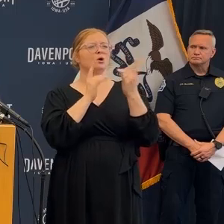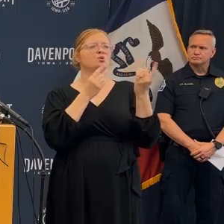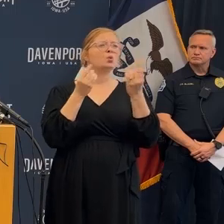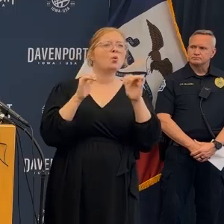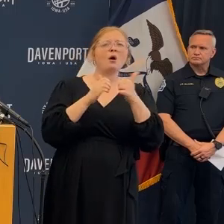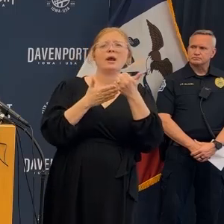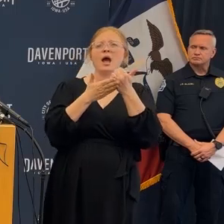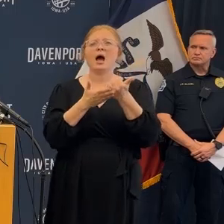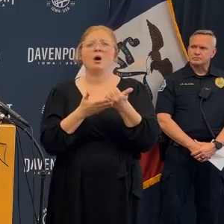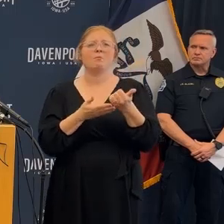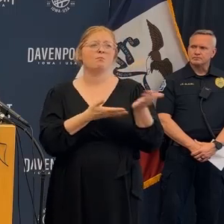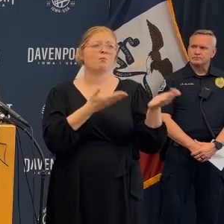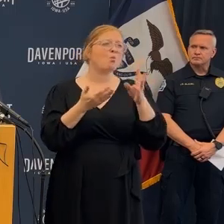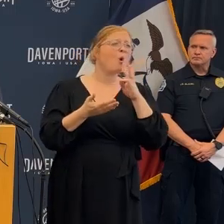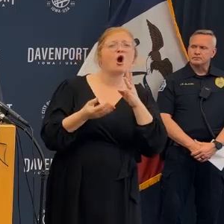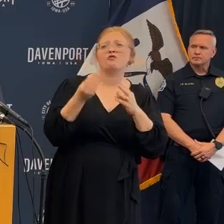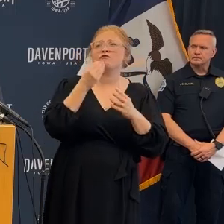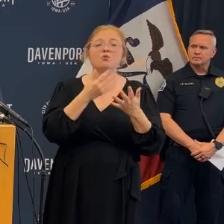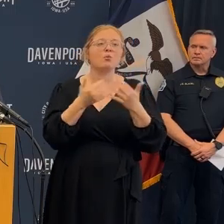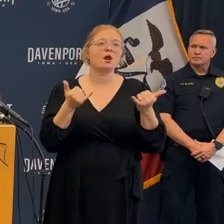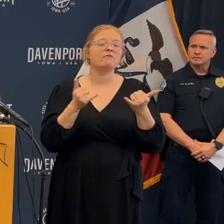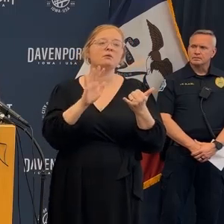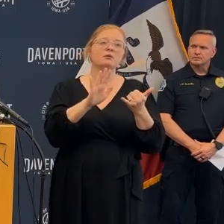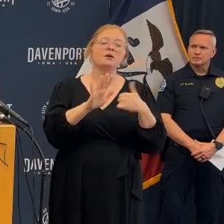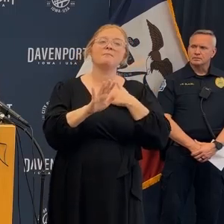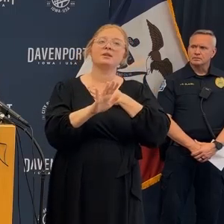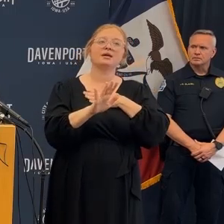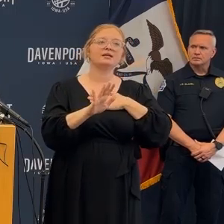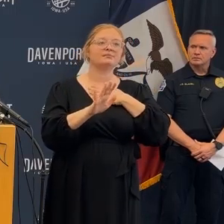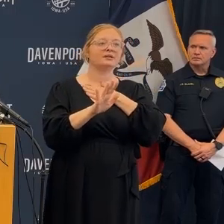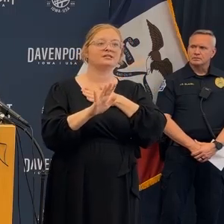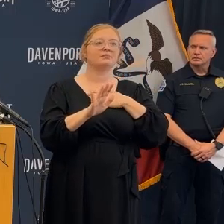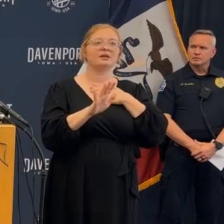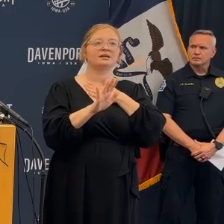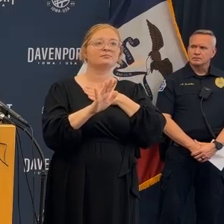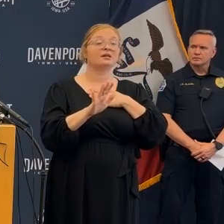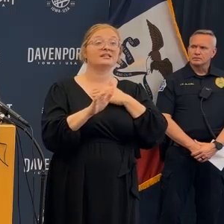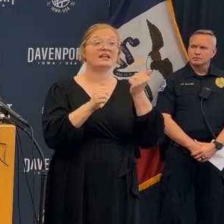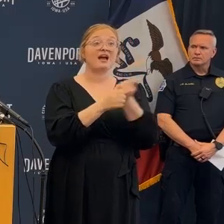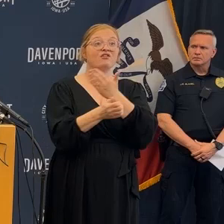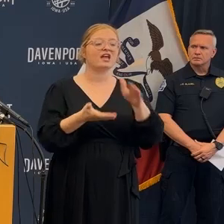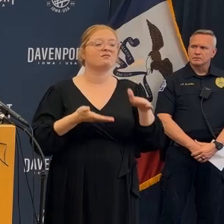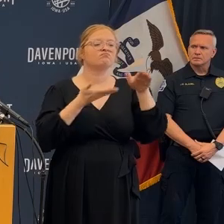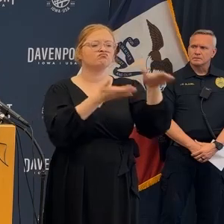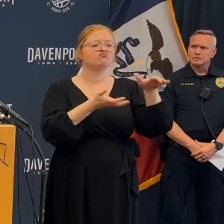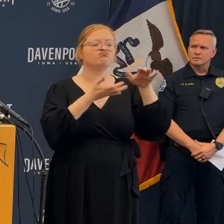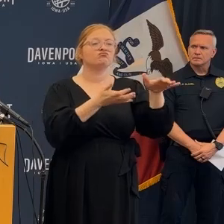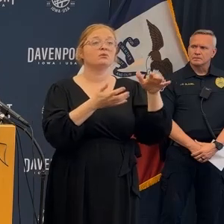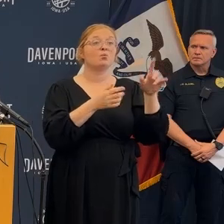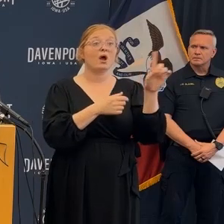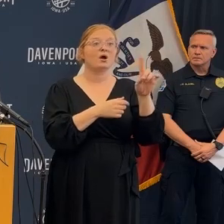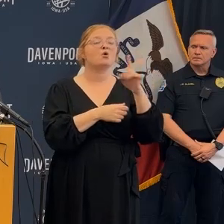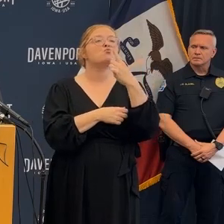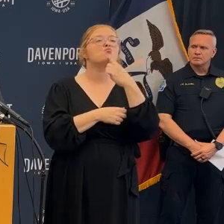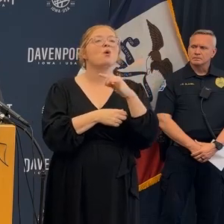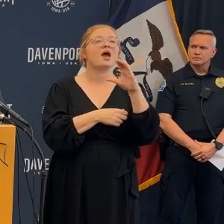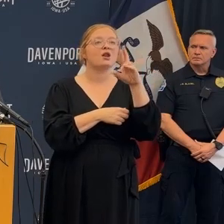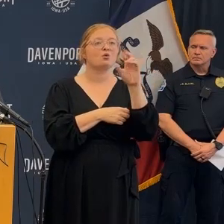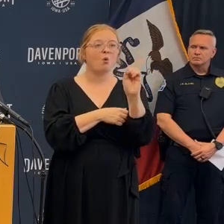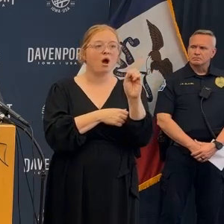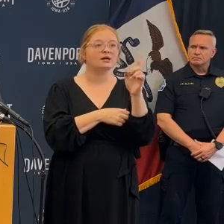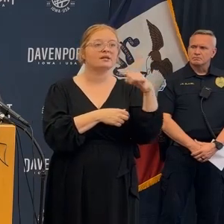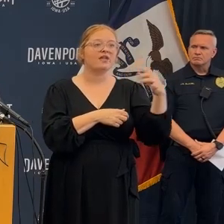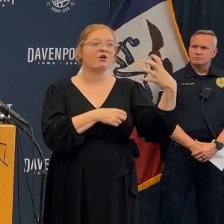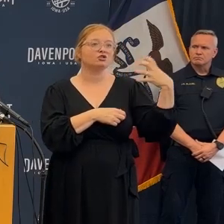I want to have a little call to action and I want to thank the community the reaching out of how can I provide this or that or water